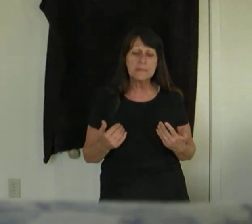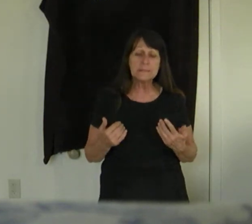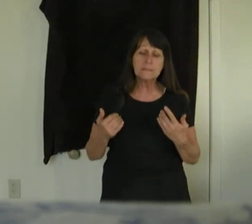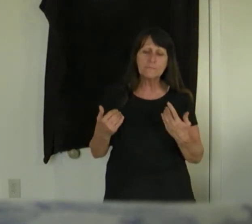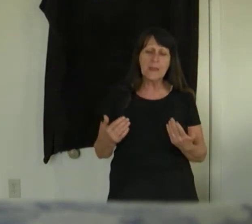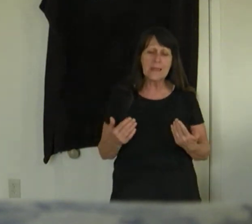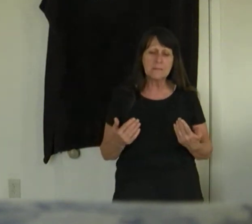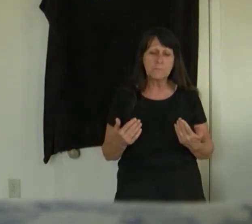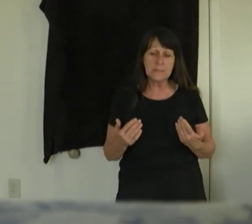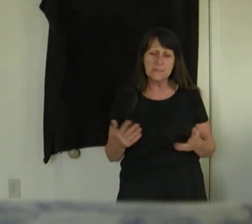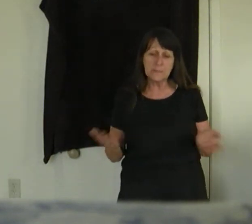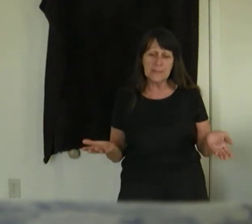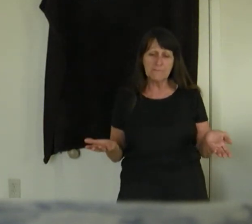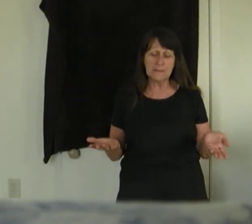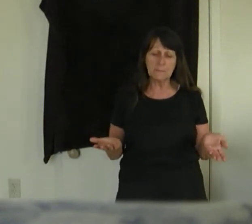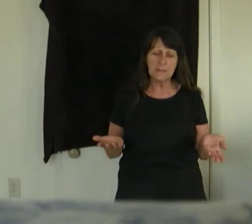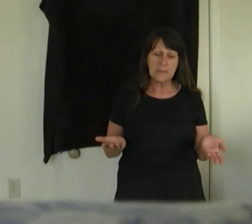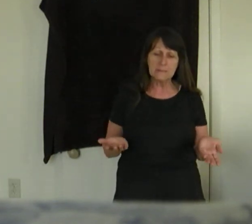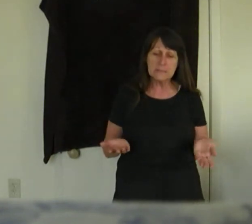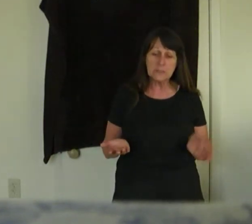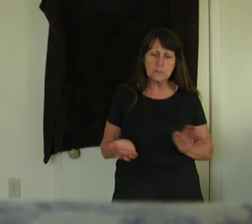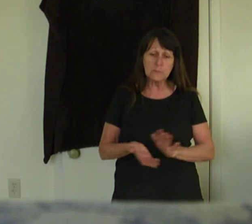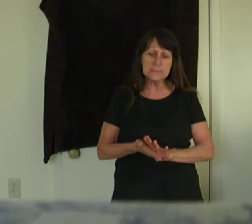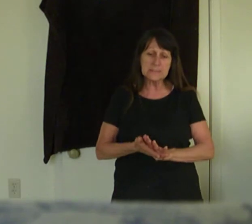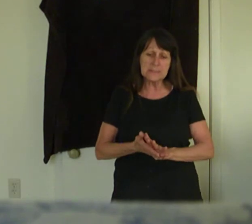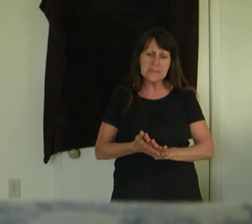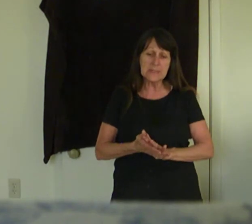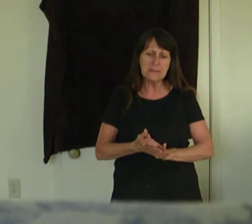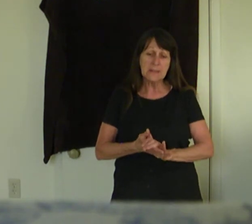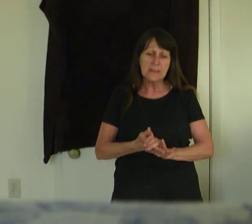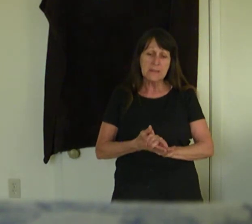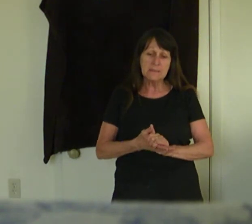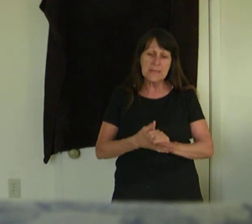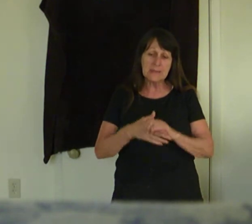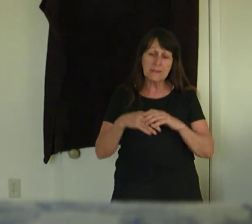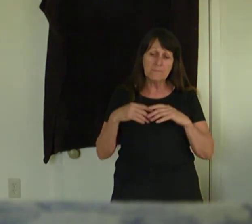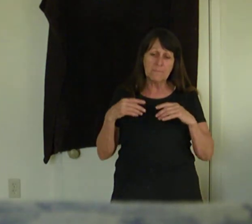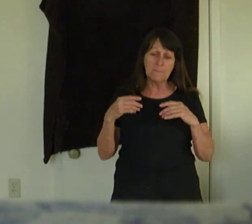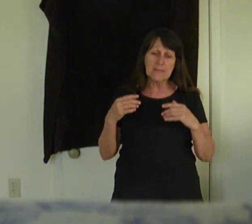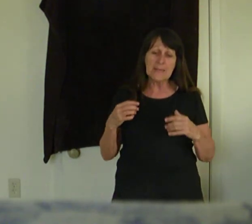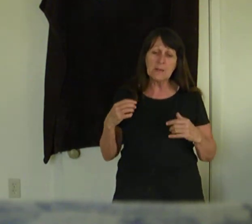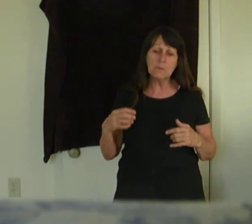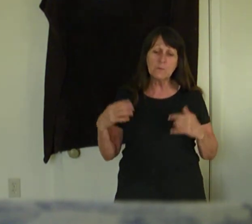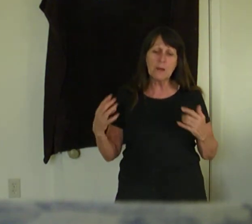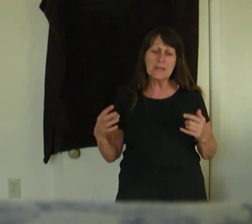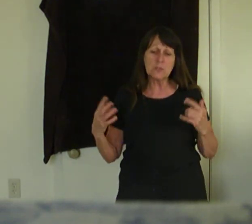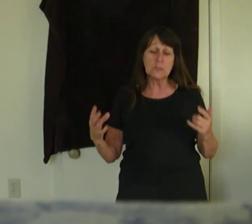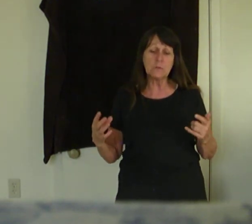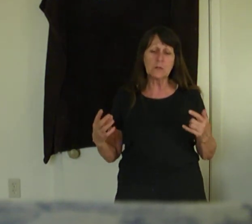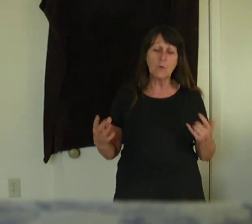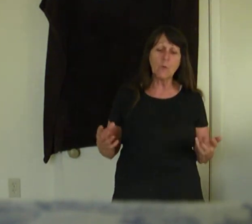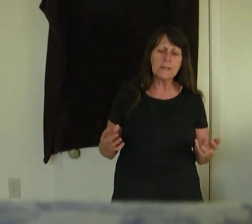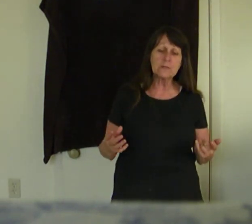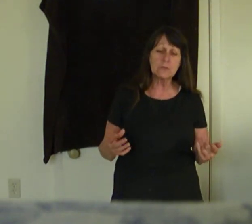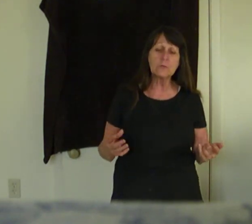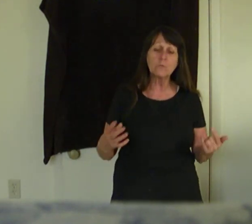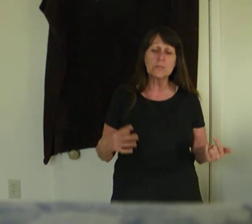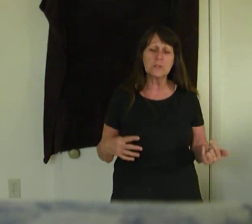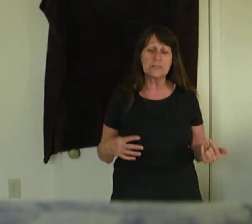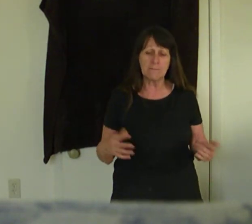This is faith because we love him. Ephesians 3, 16. That he would grant you according to the riches of